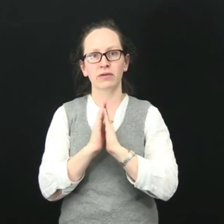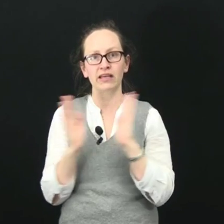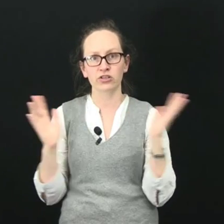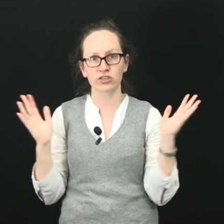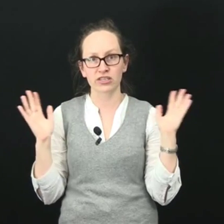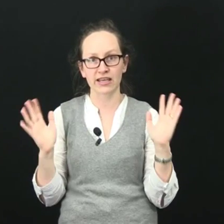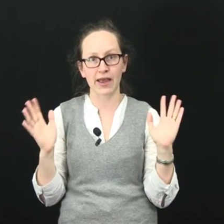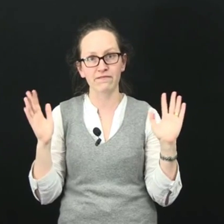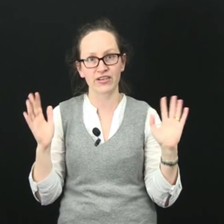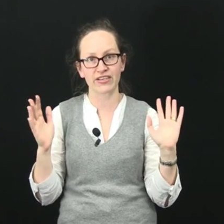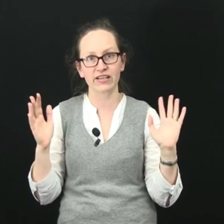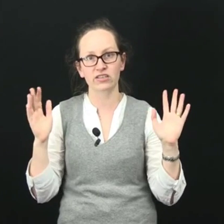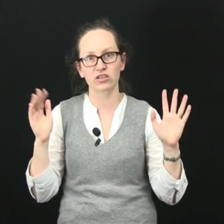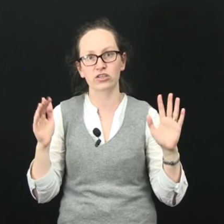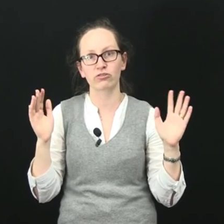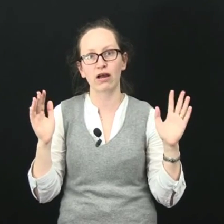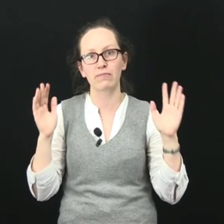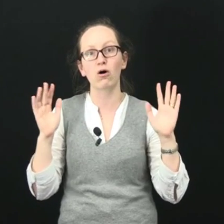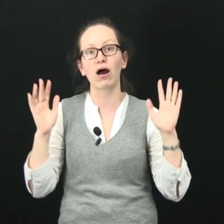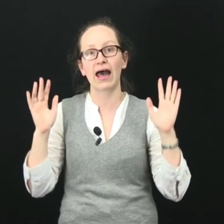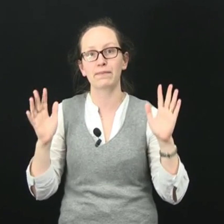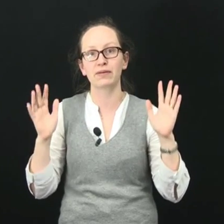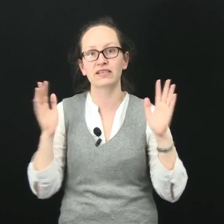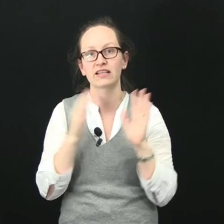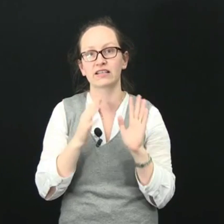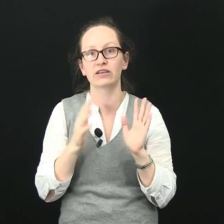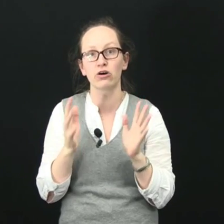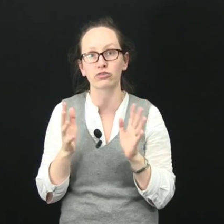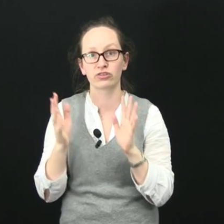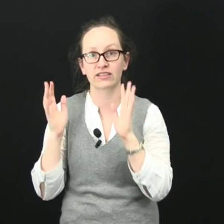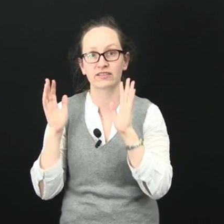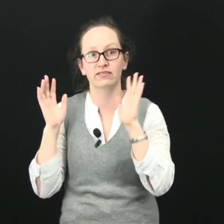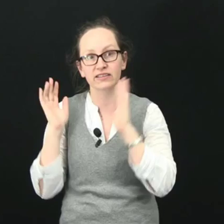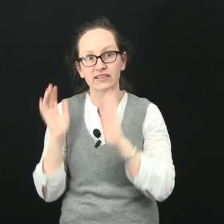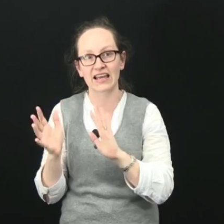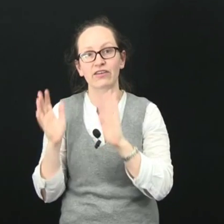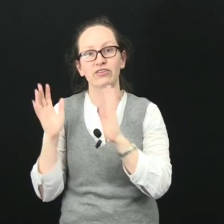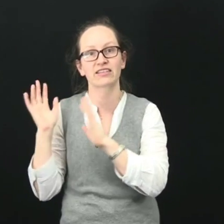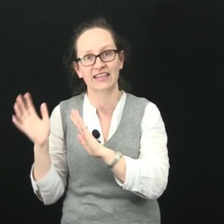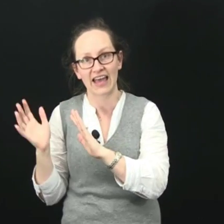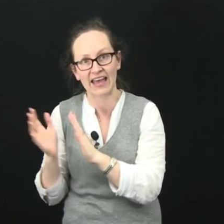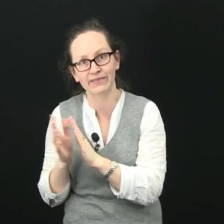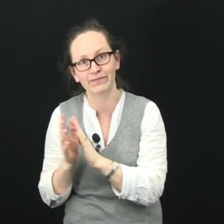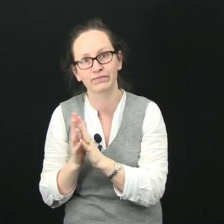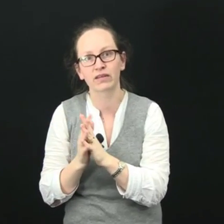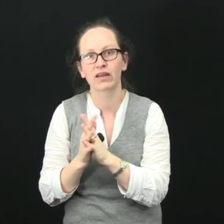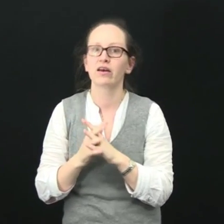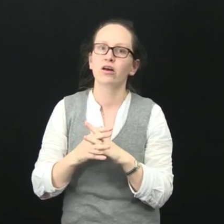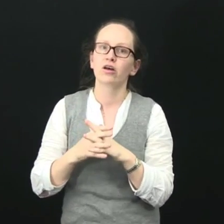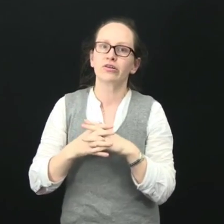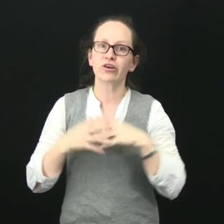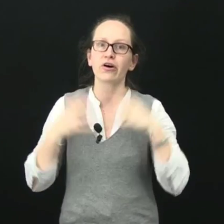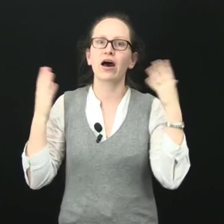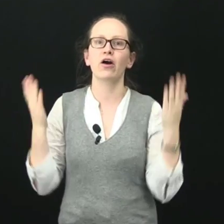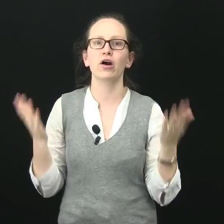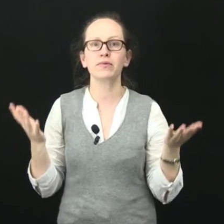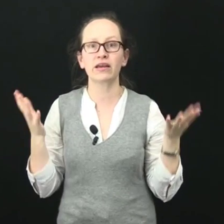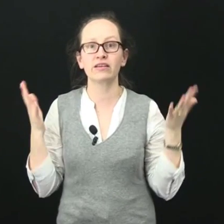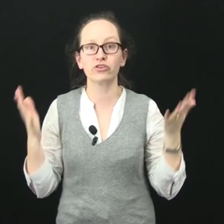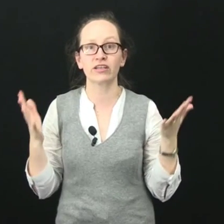we can use the same physics to describe what happens in an ultrasound scan. So I hope you enjoy